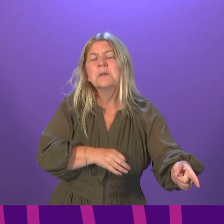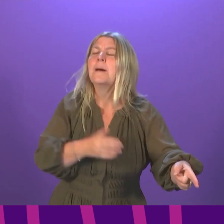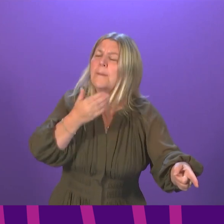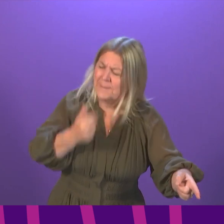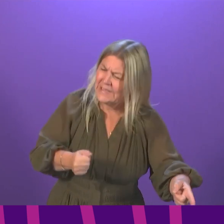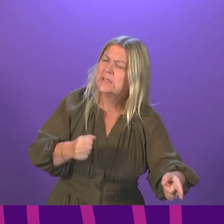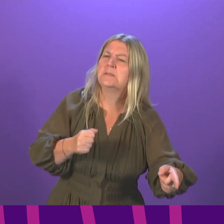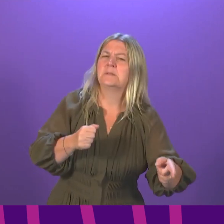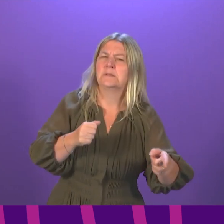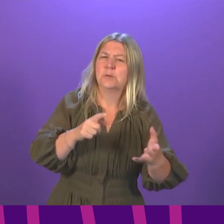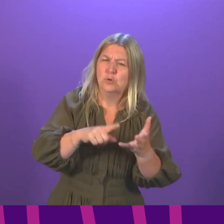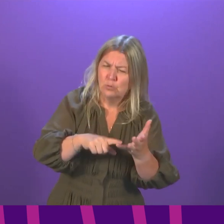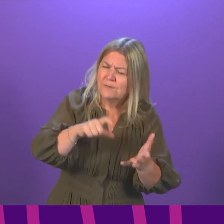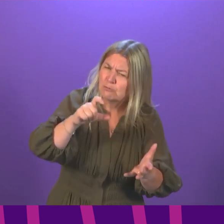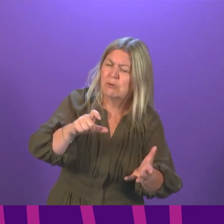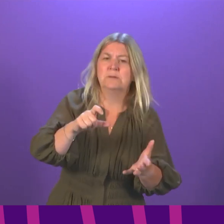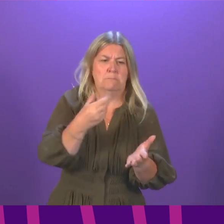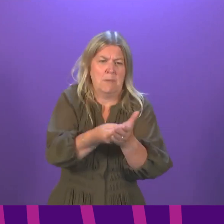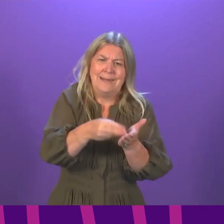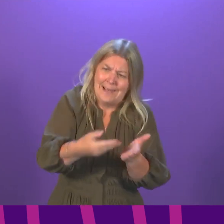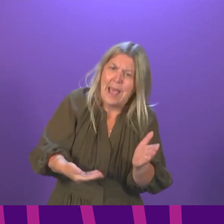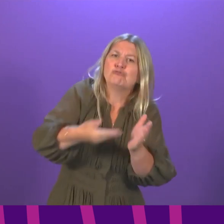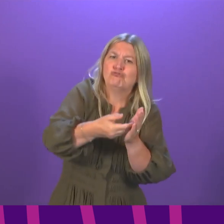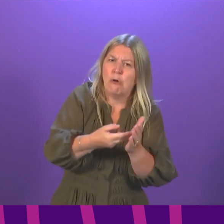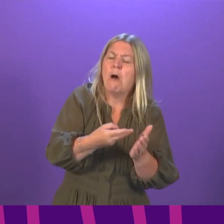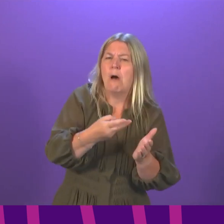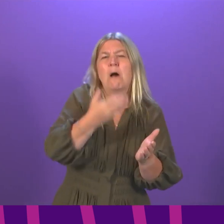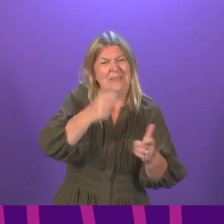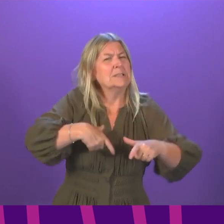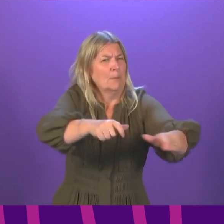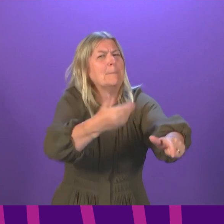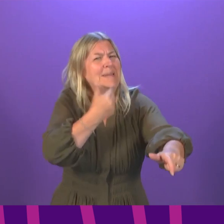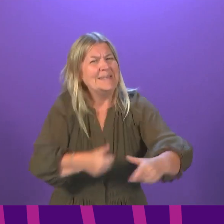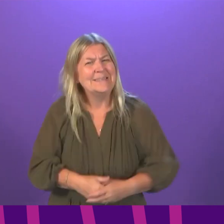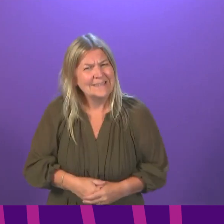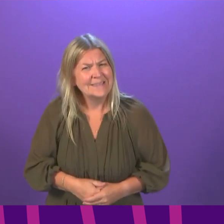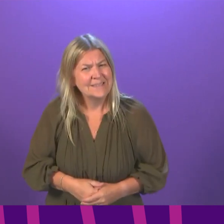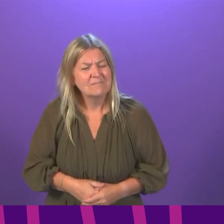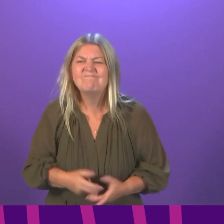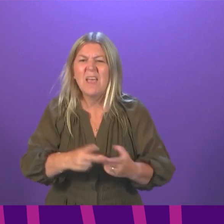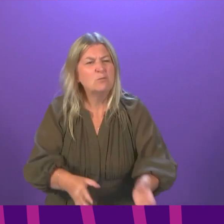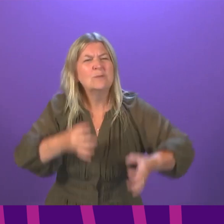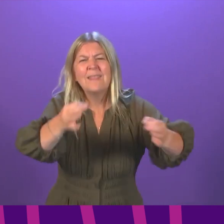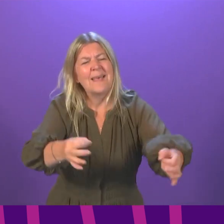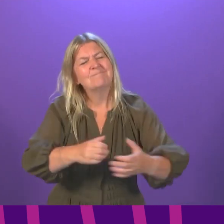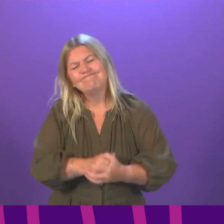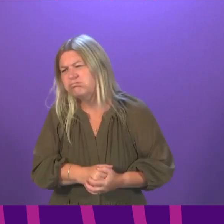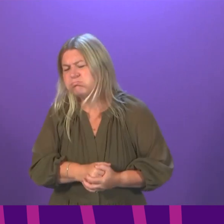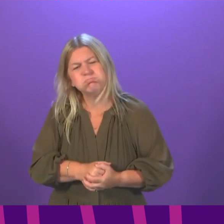credit permanent and make that clear without any further delay. do anything else would simply be unforgivable.